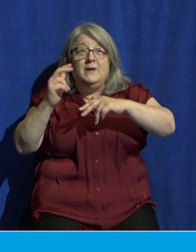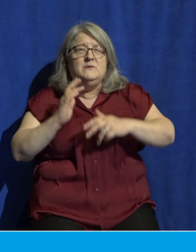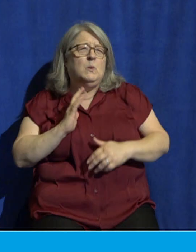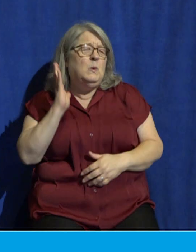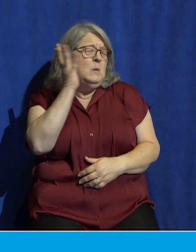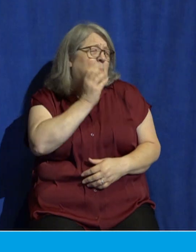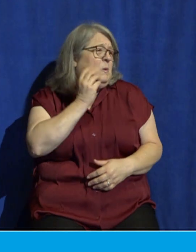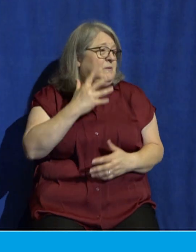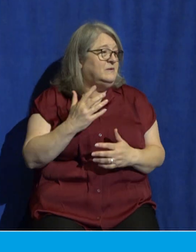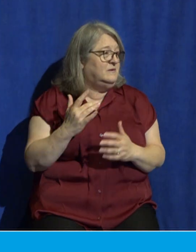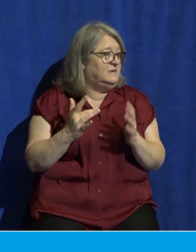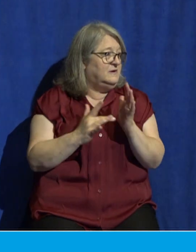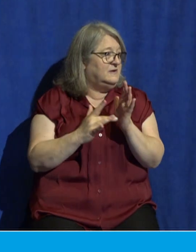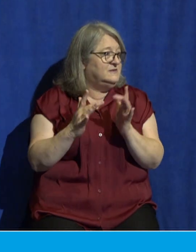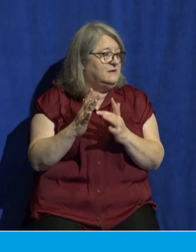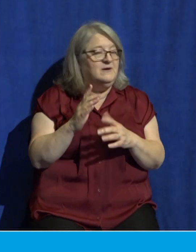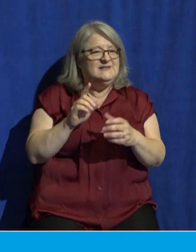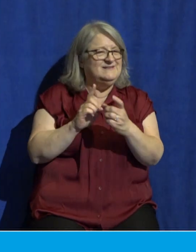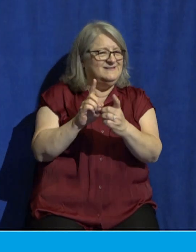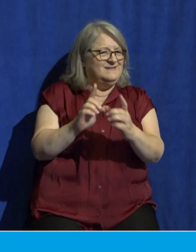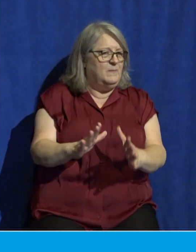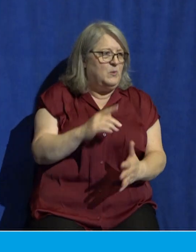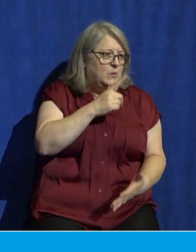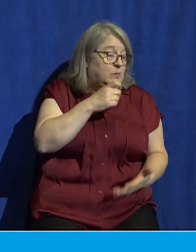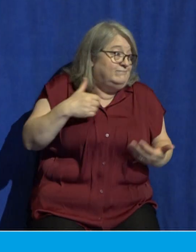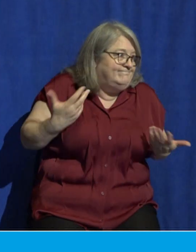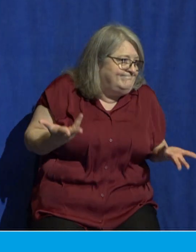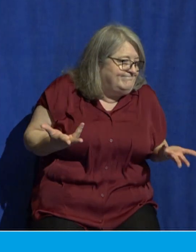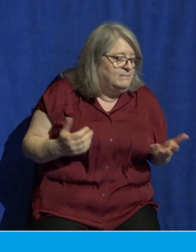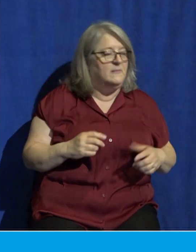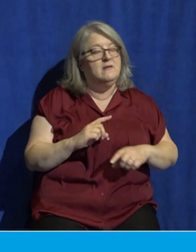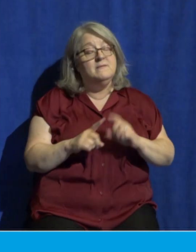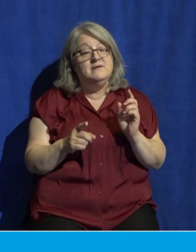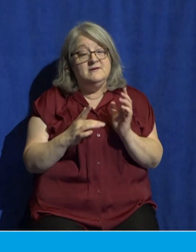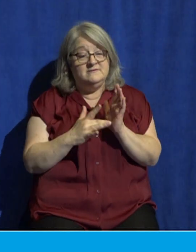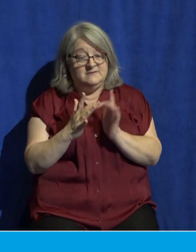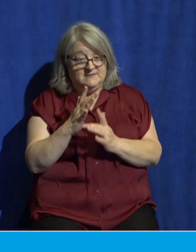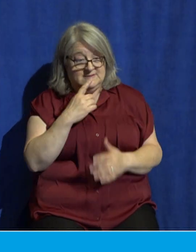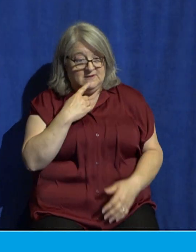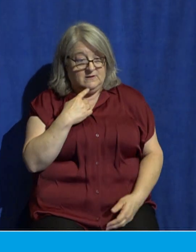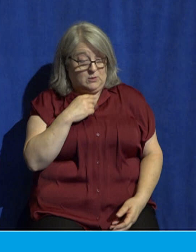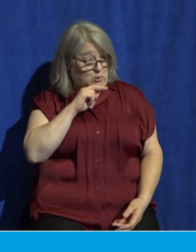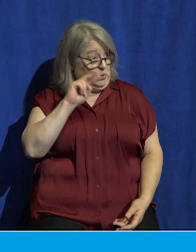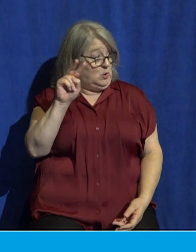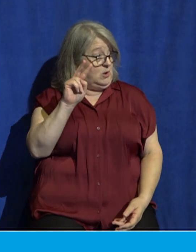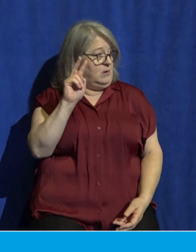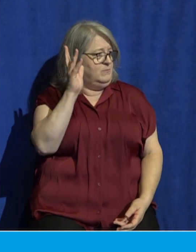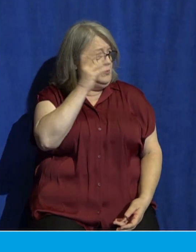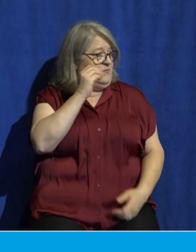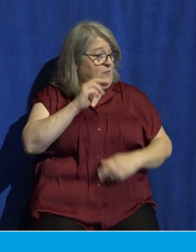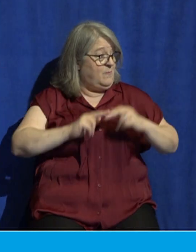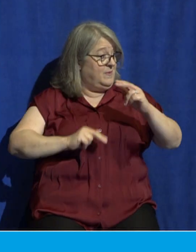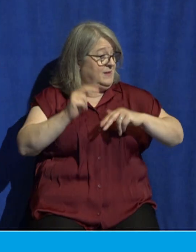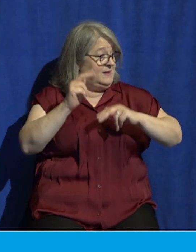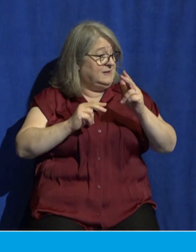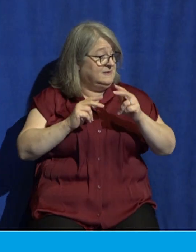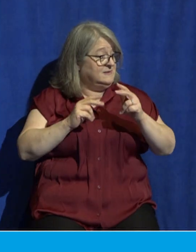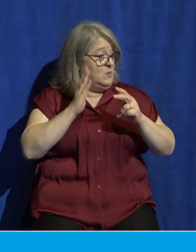we don't know which disciple this was, but Jesus said, Do you see these great buildings? There will not be left here one